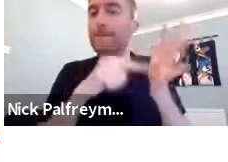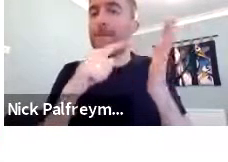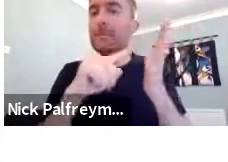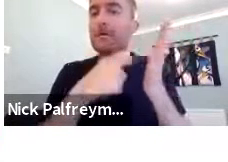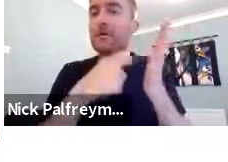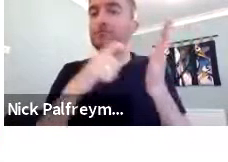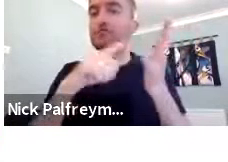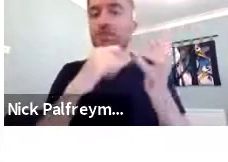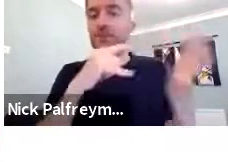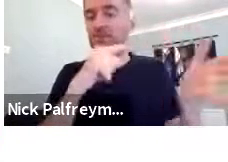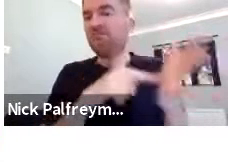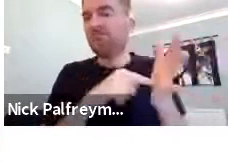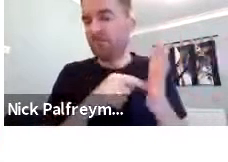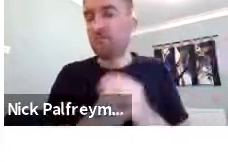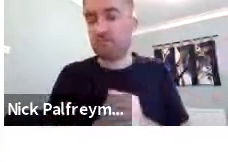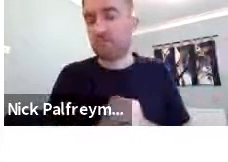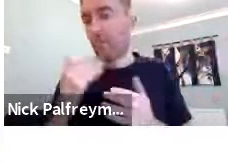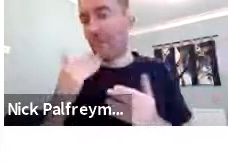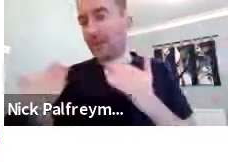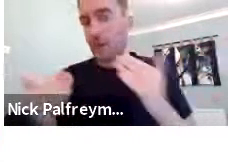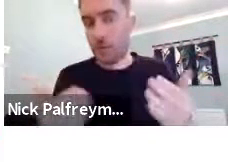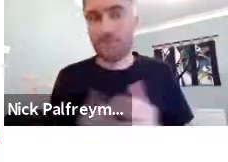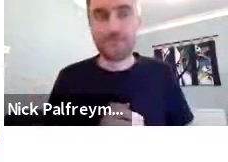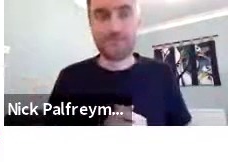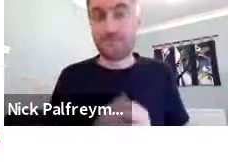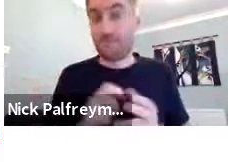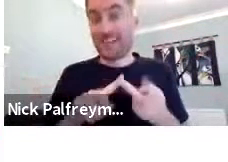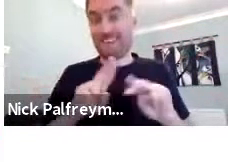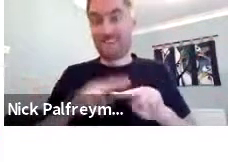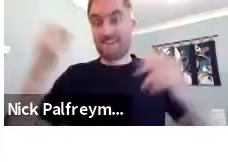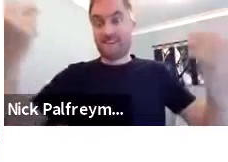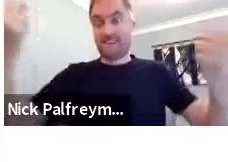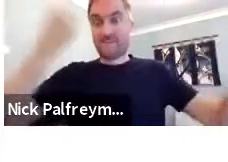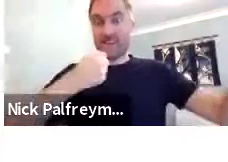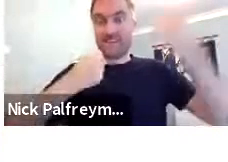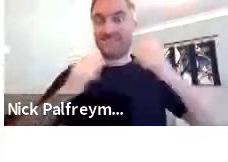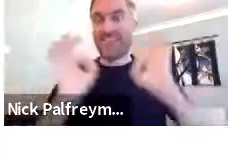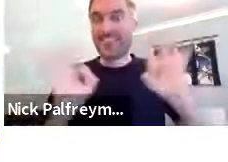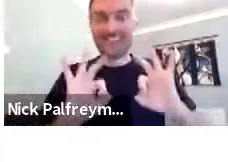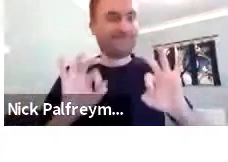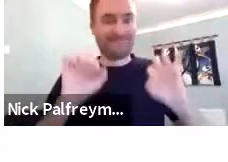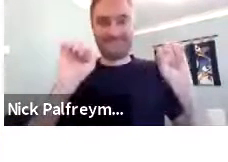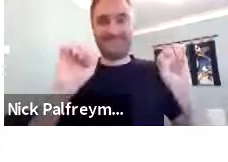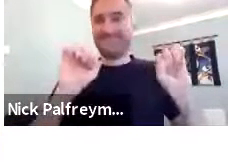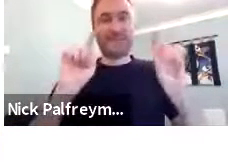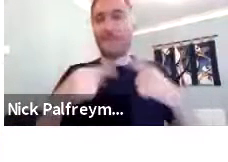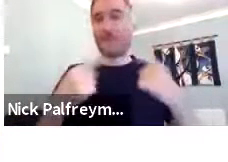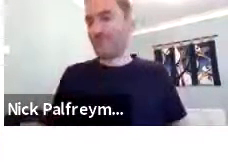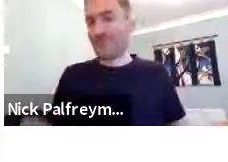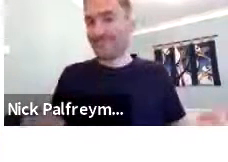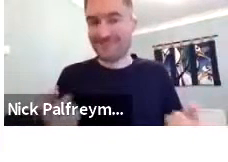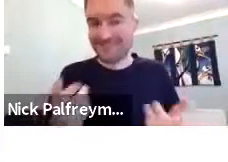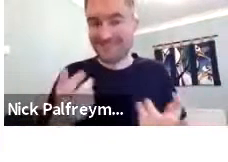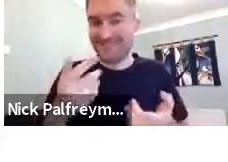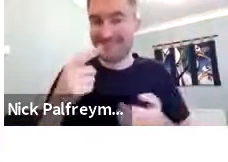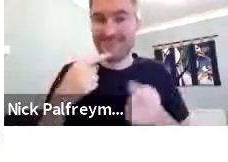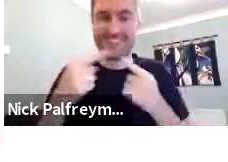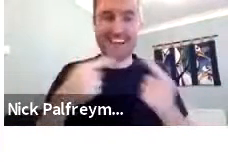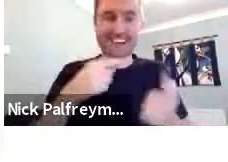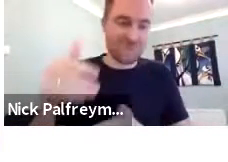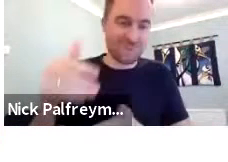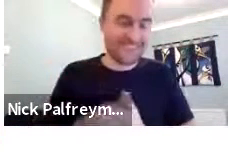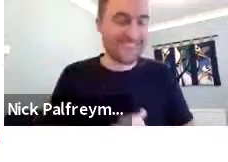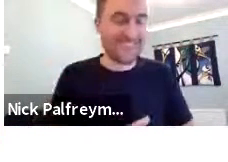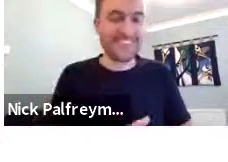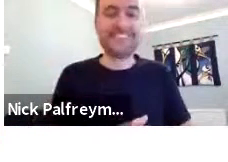Levensum Trust and CBM. Huge thank you to them. If I hadn't had that funding, then this would